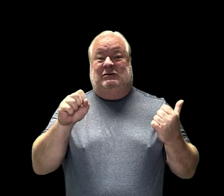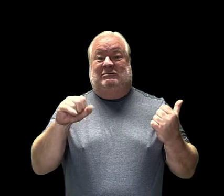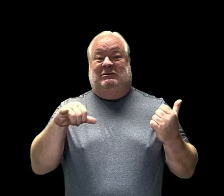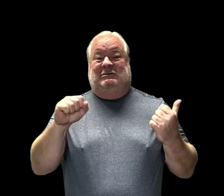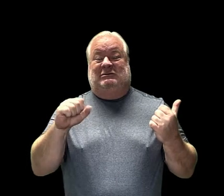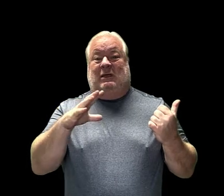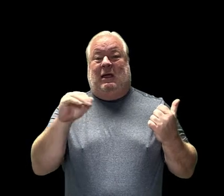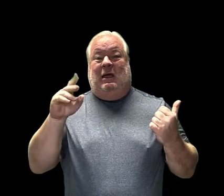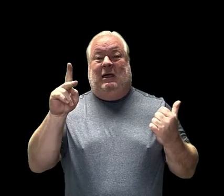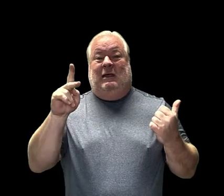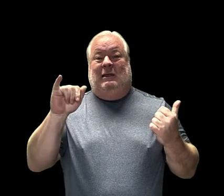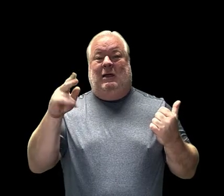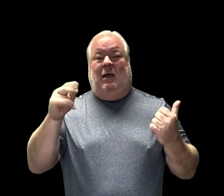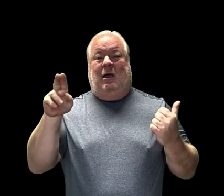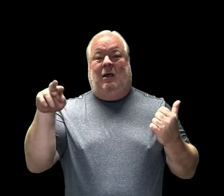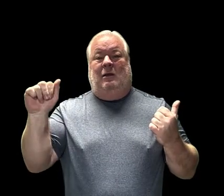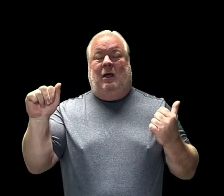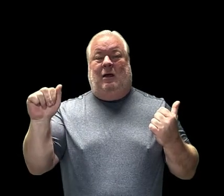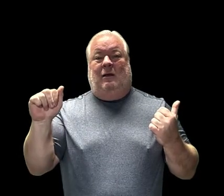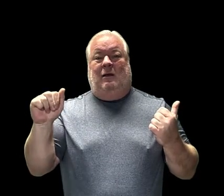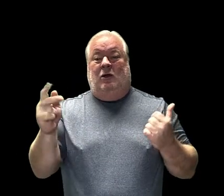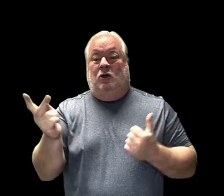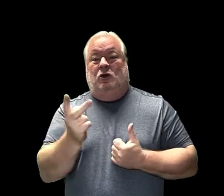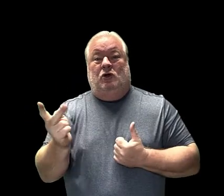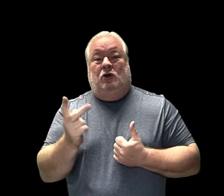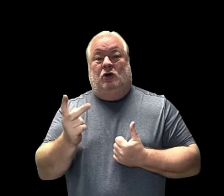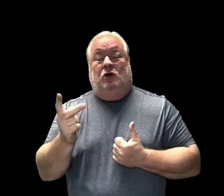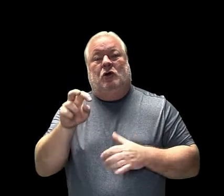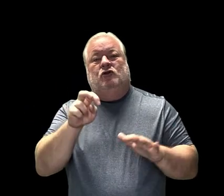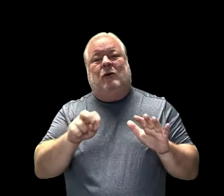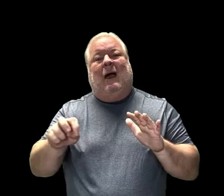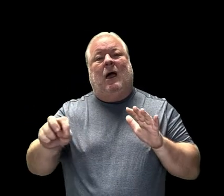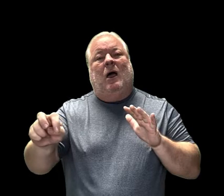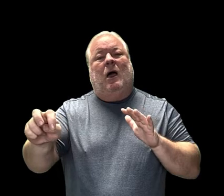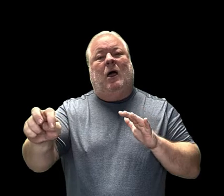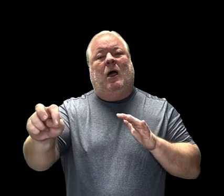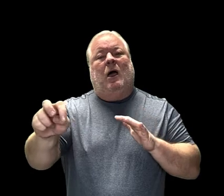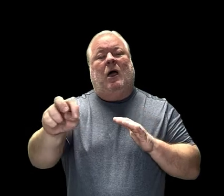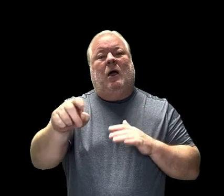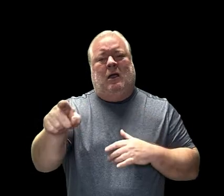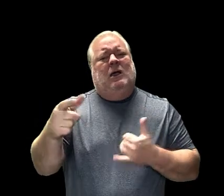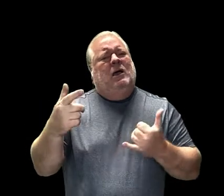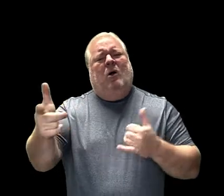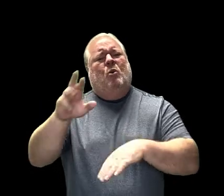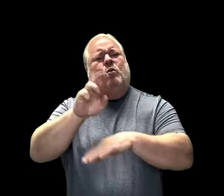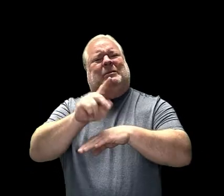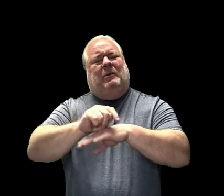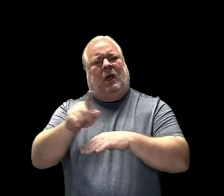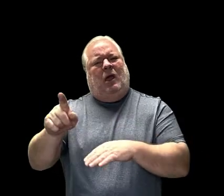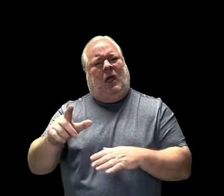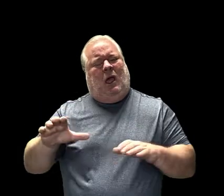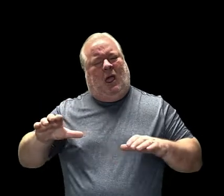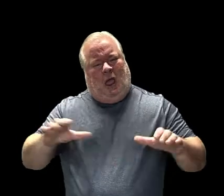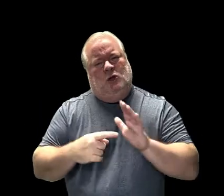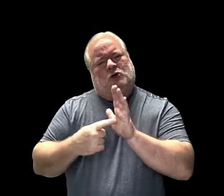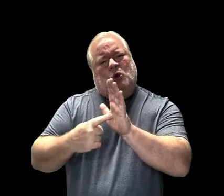and Kiana, who traveled and were still learning. We're still Raymond Temple